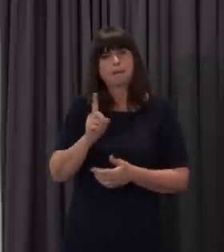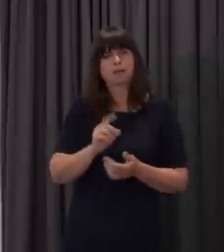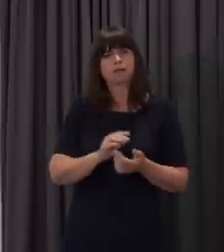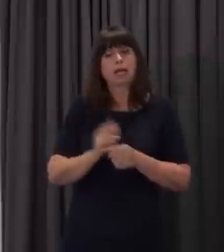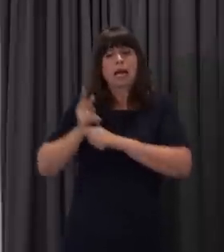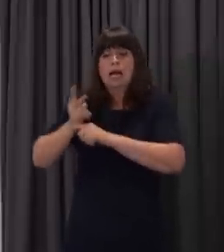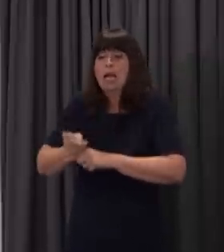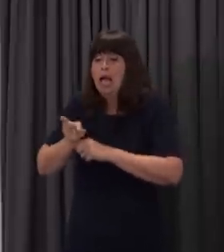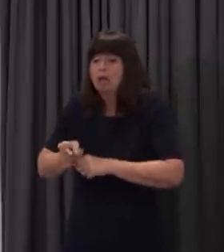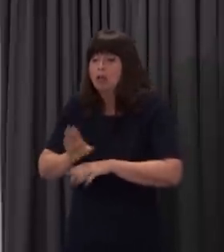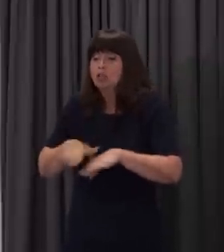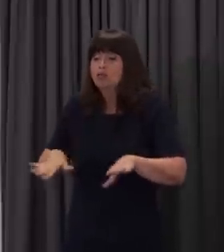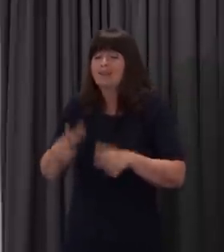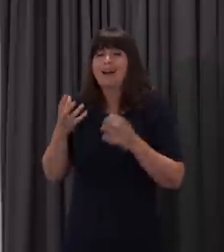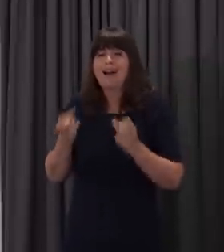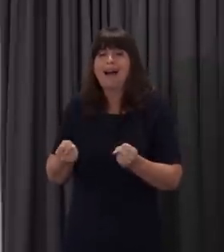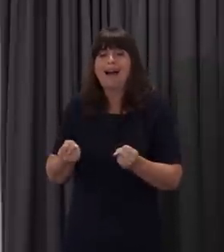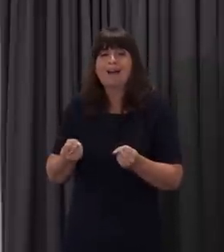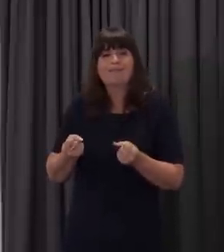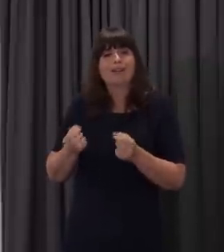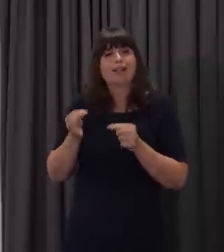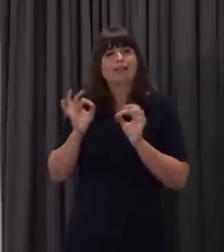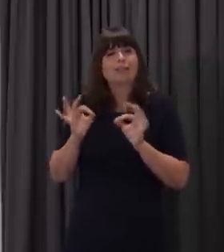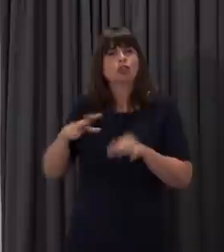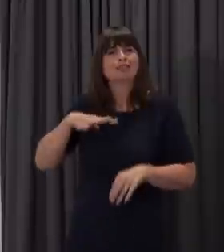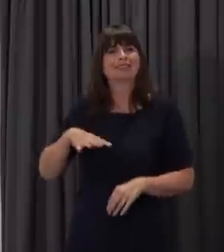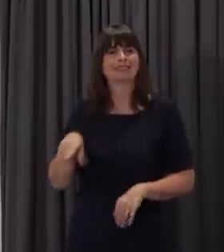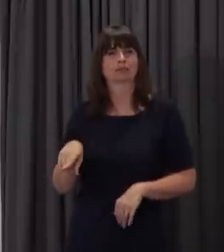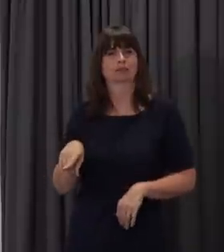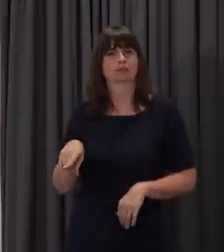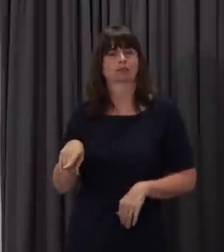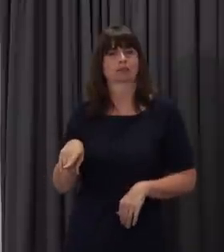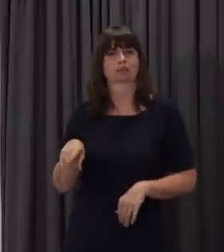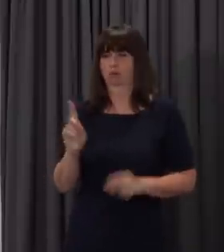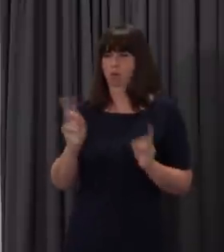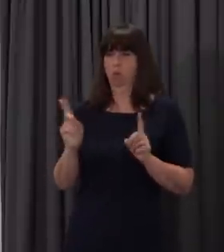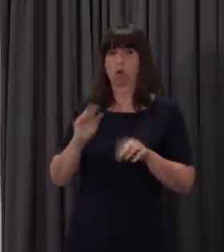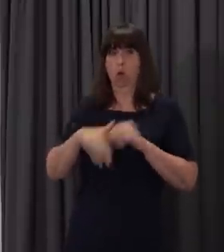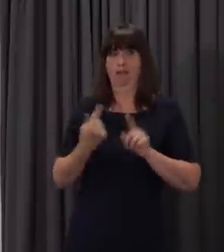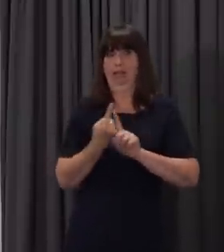carers of children with special needs if they go back? Like for example, on protective distancing.